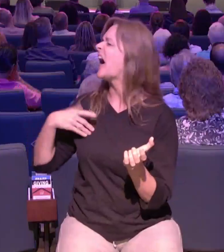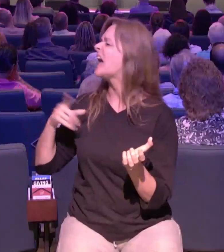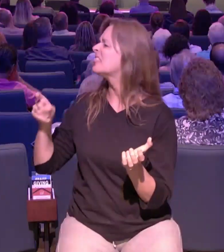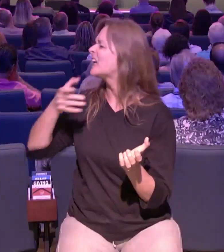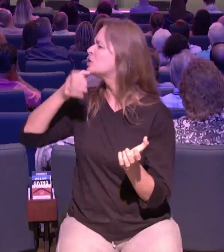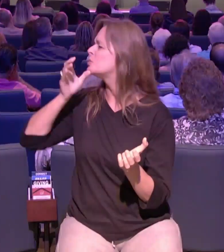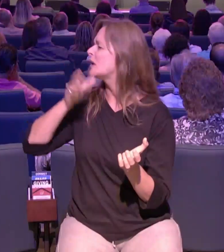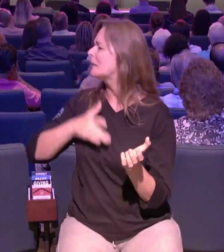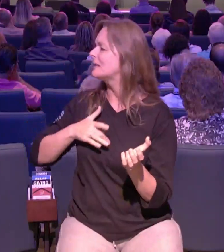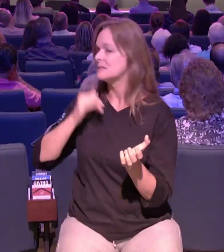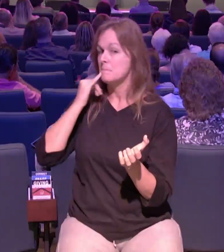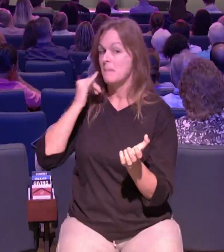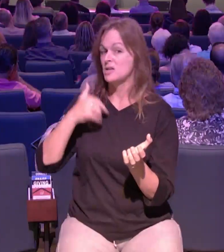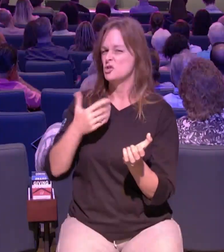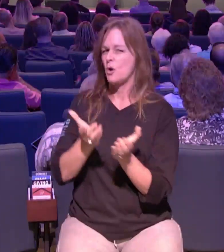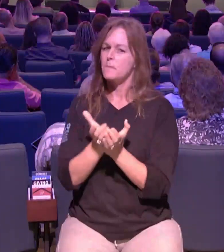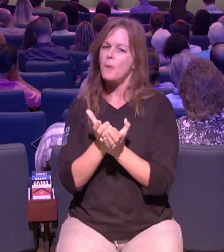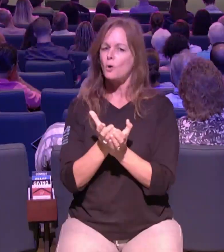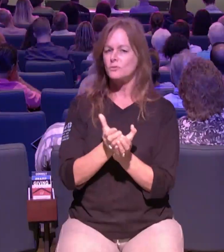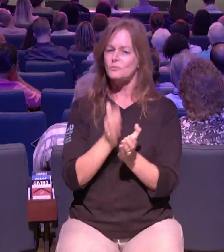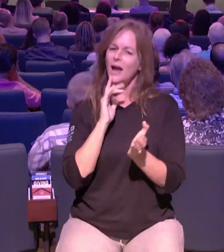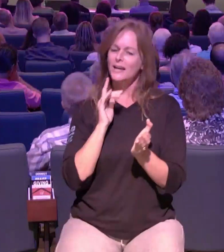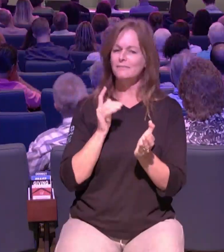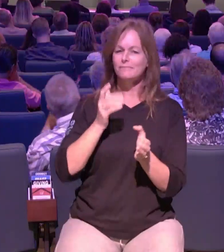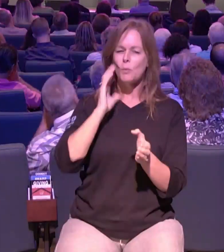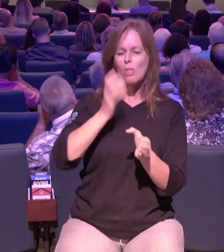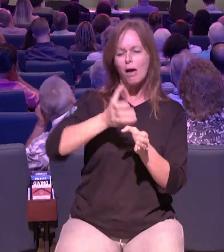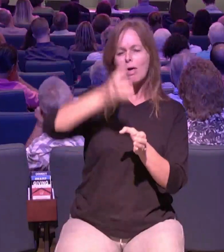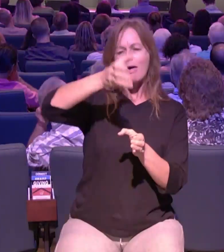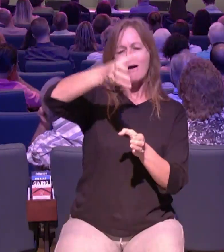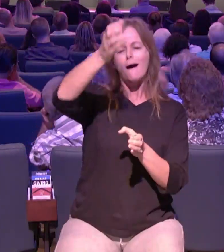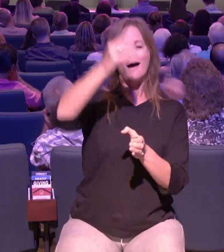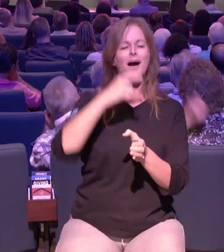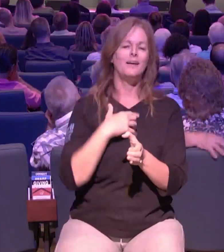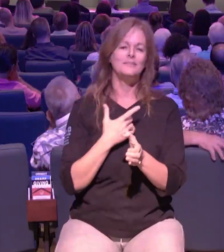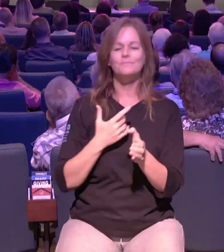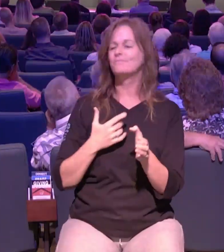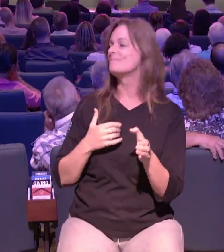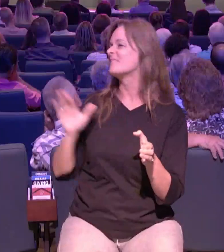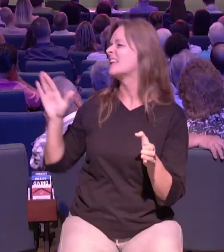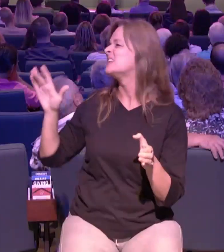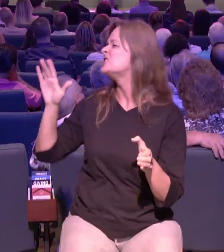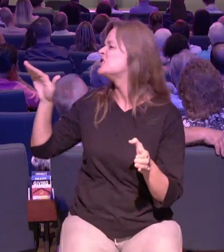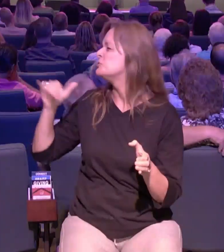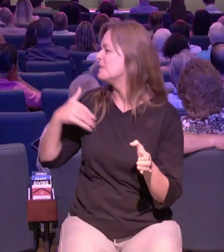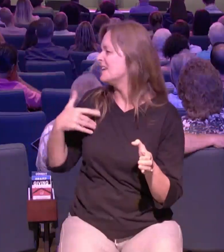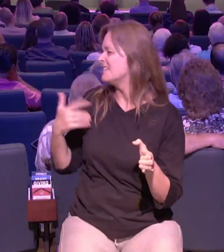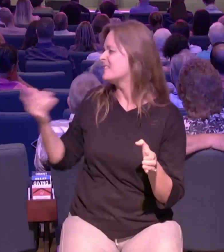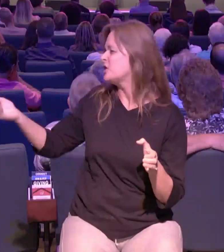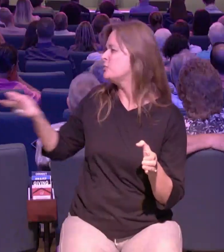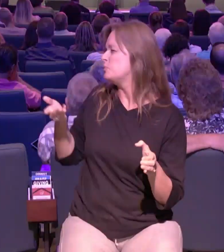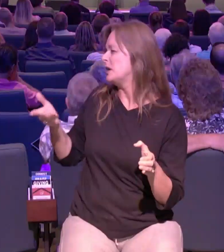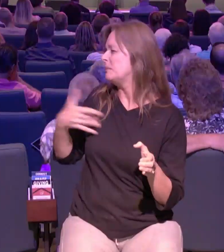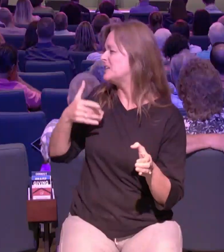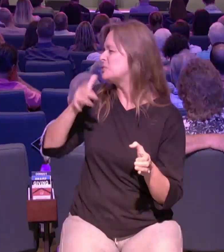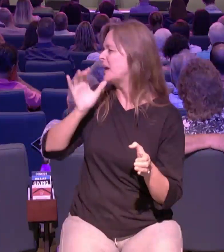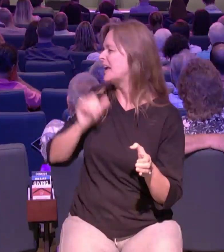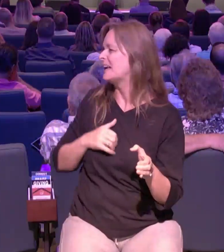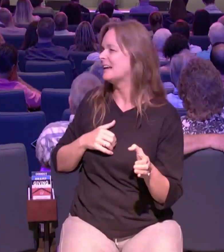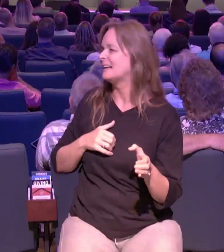the second misconception i hear all the time is i don't really have anything significant to bring to the table i really can't i really can't do much and